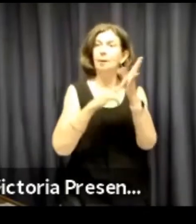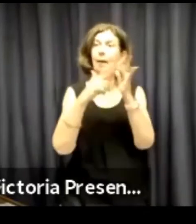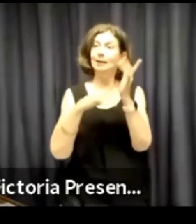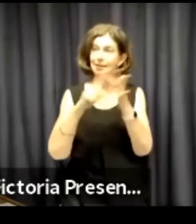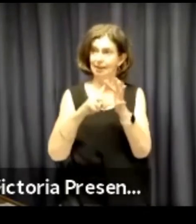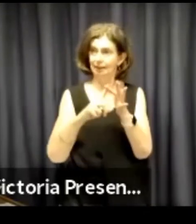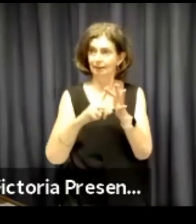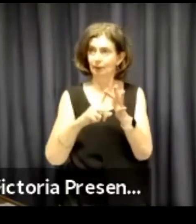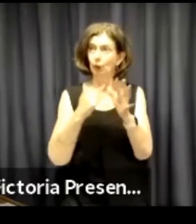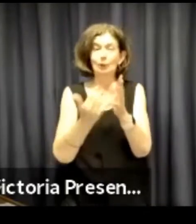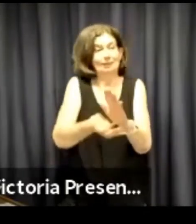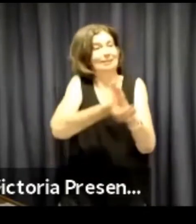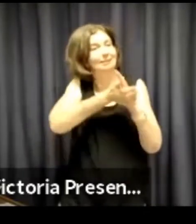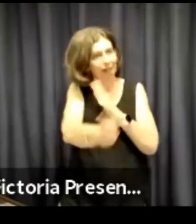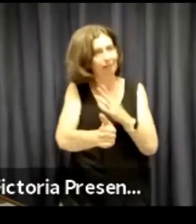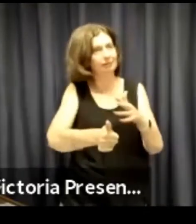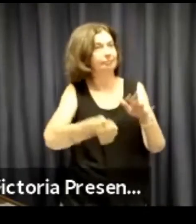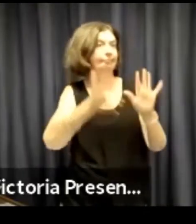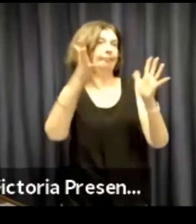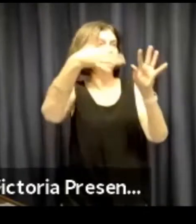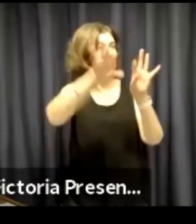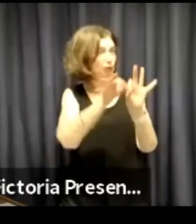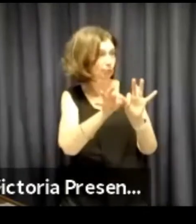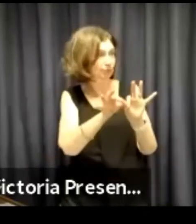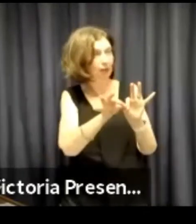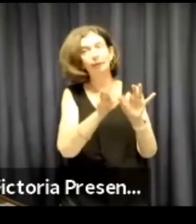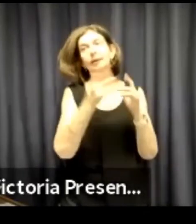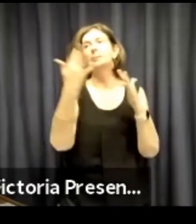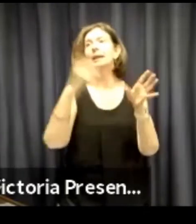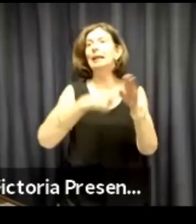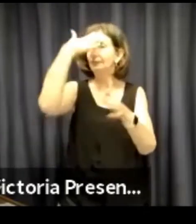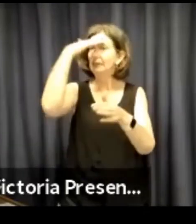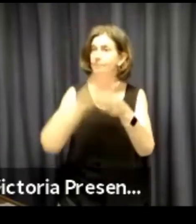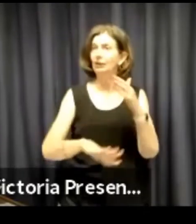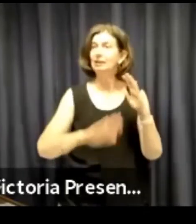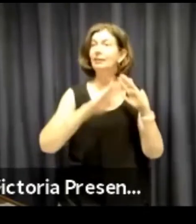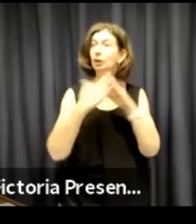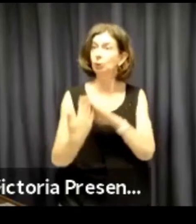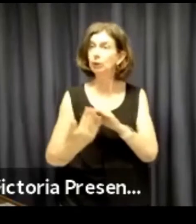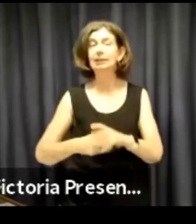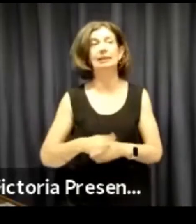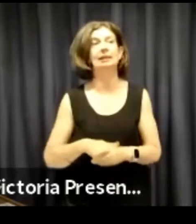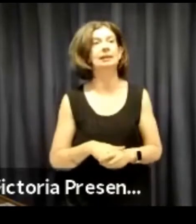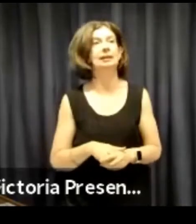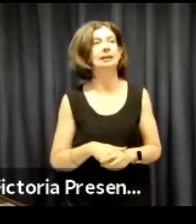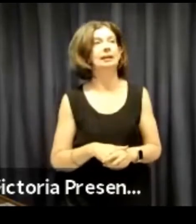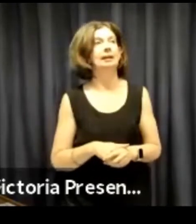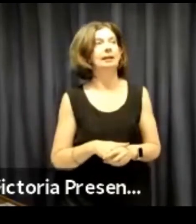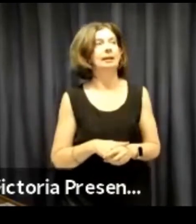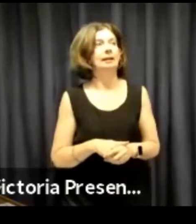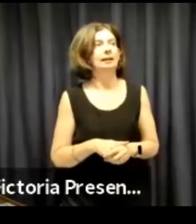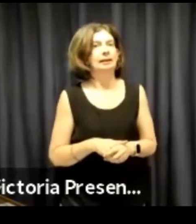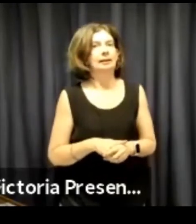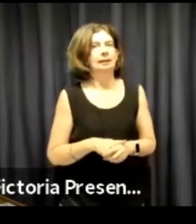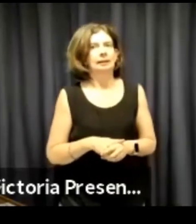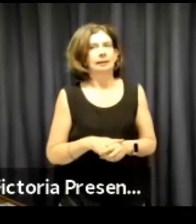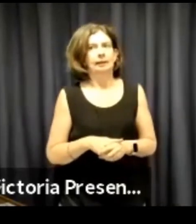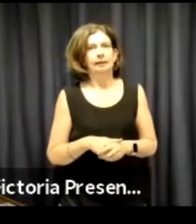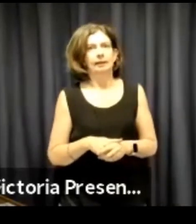we've been very fortunate to have Maxine Buxton, who is an amazing interpreter. She's very experienced and well known in the